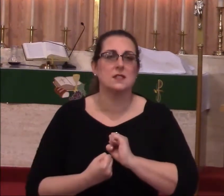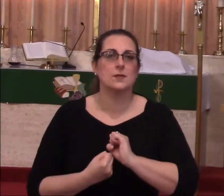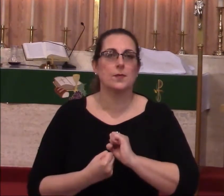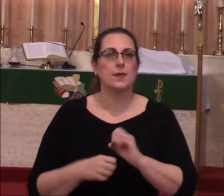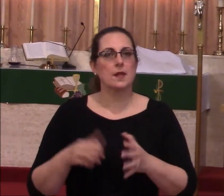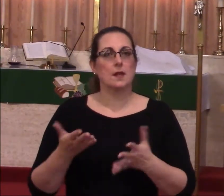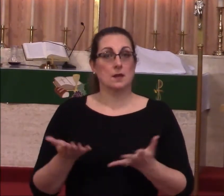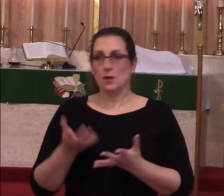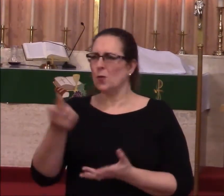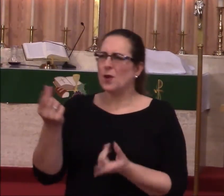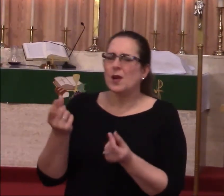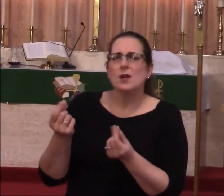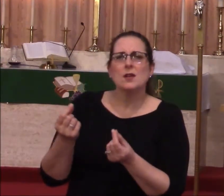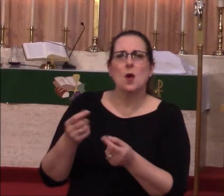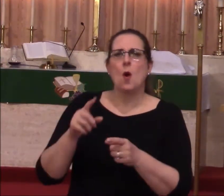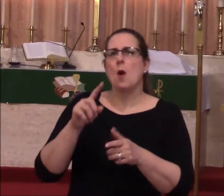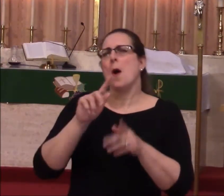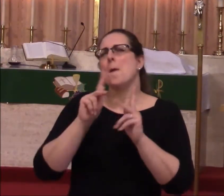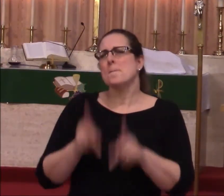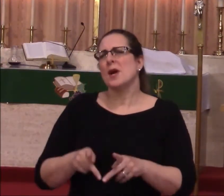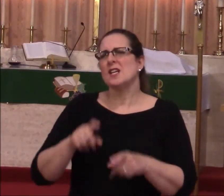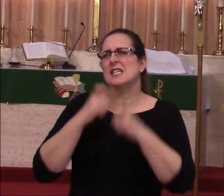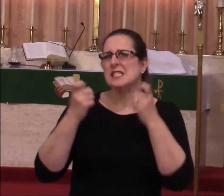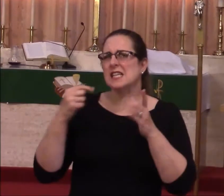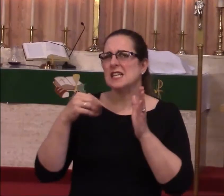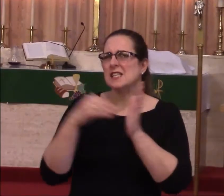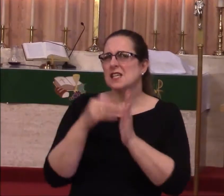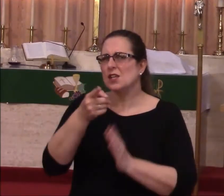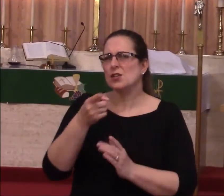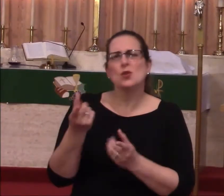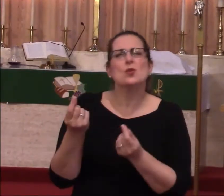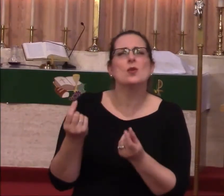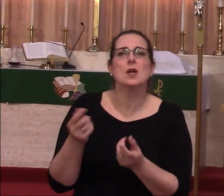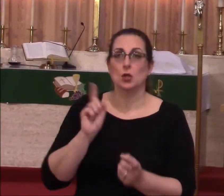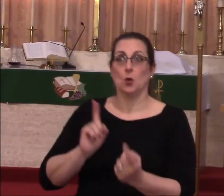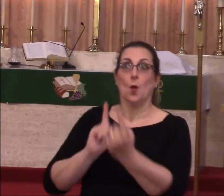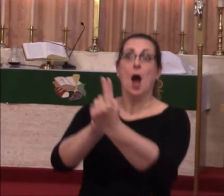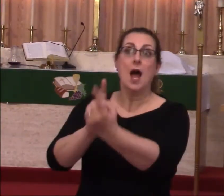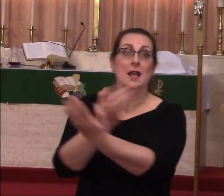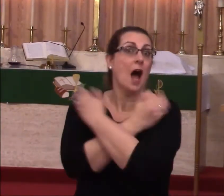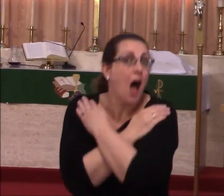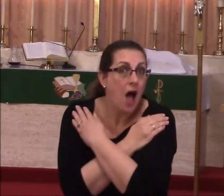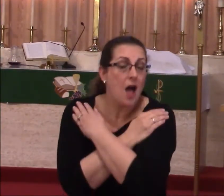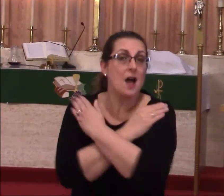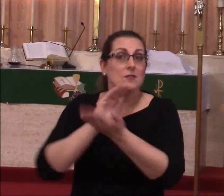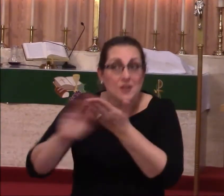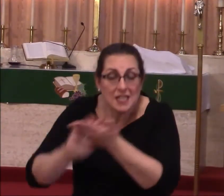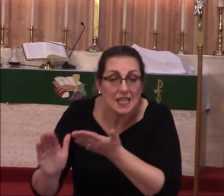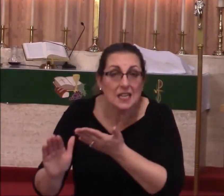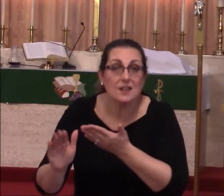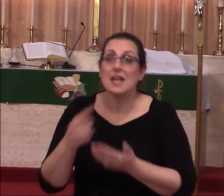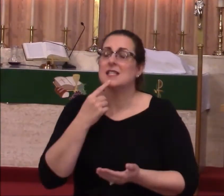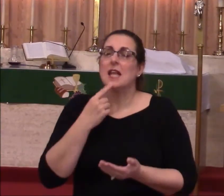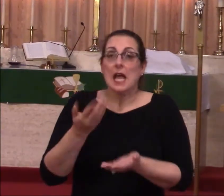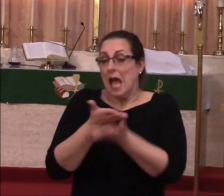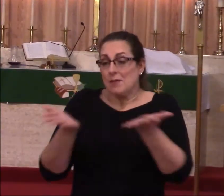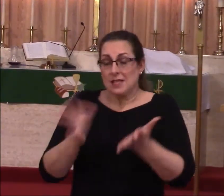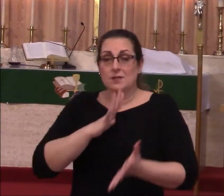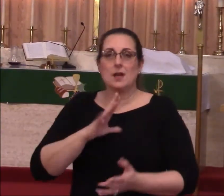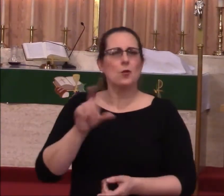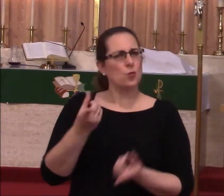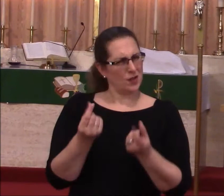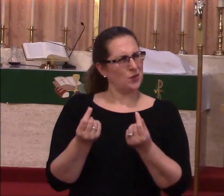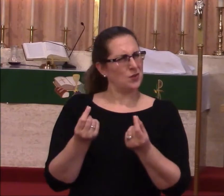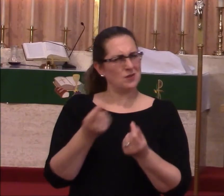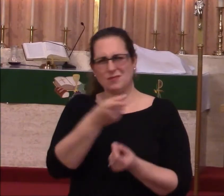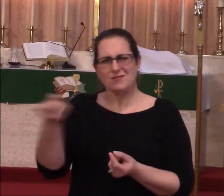Because what do y'all do when someone sins against you? Do you run and hug them? Do you run and forgive them? Do you run and say everything's okay? What do you